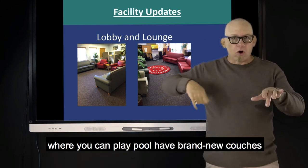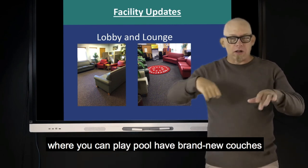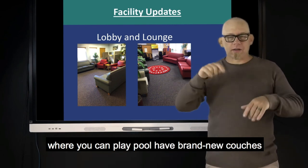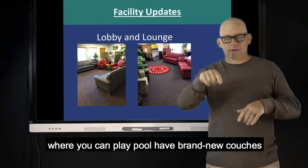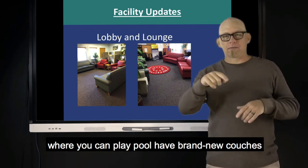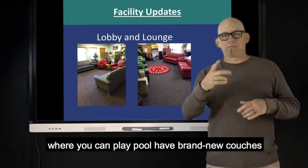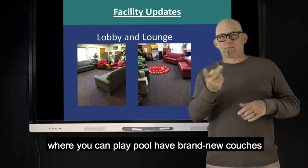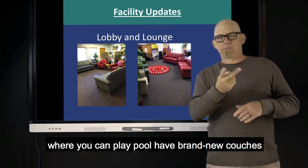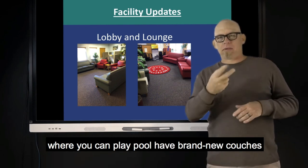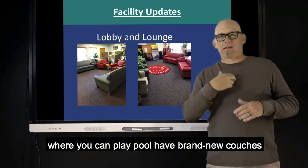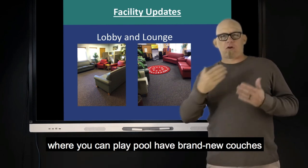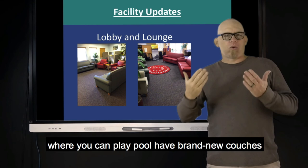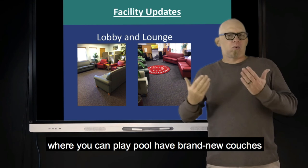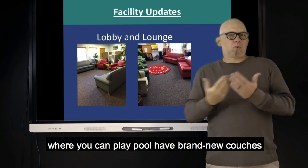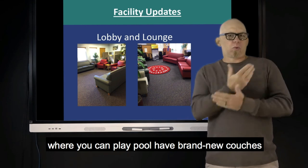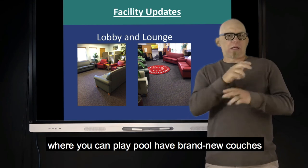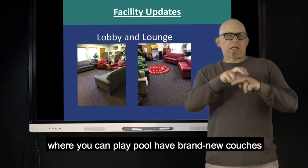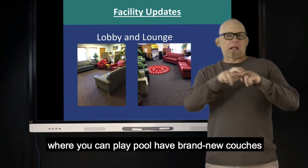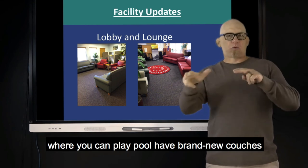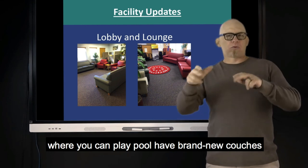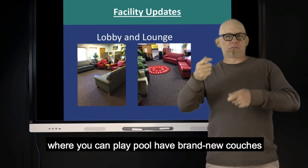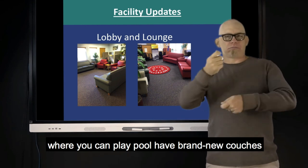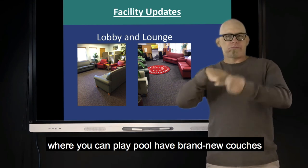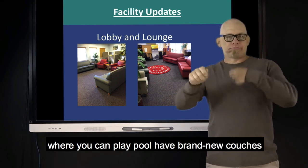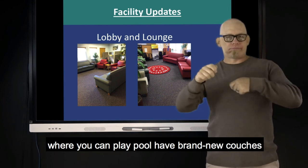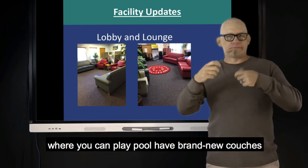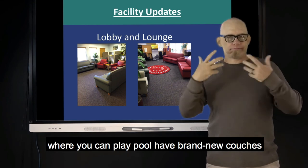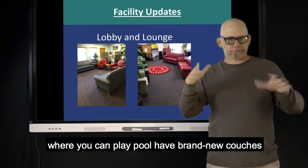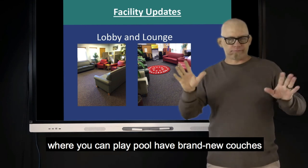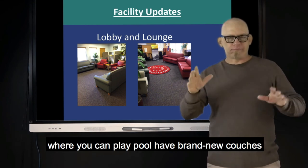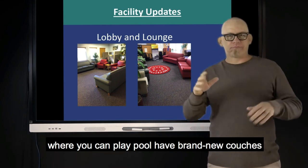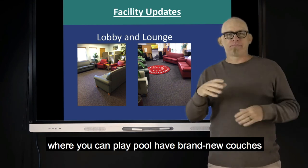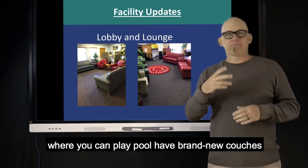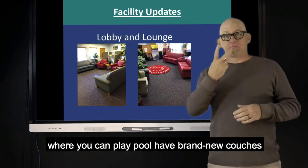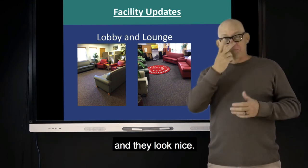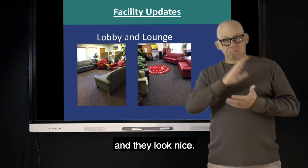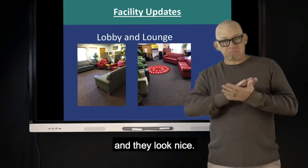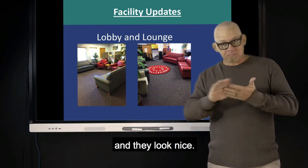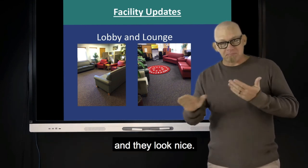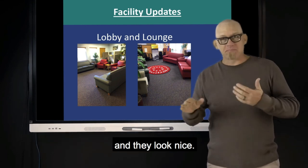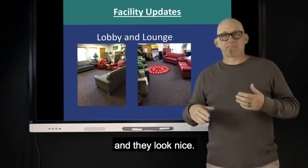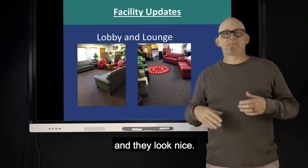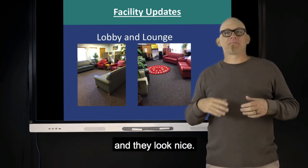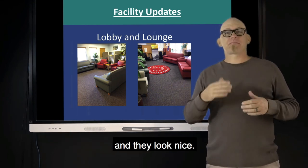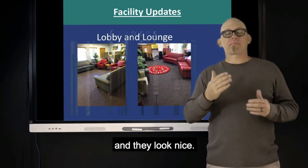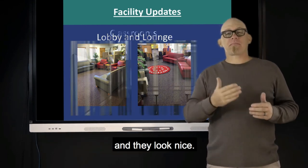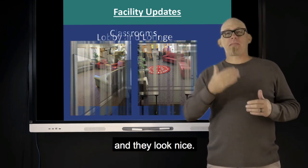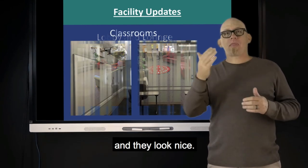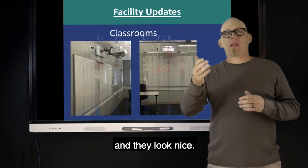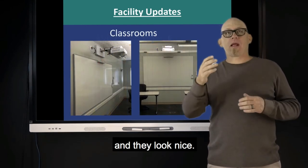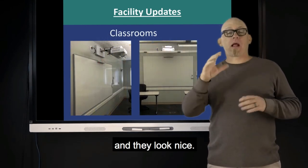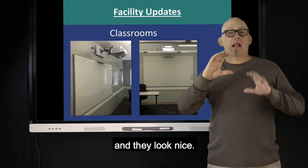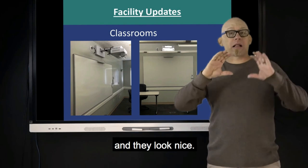lounge where the pool tables are, we've got brand new couches that we recently replaced that look really nice.